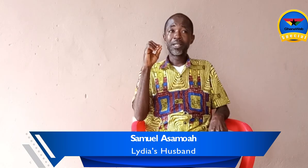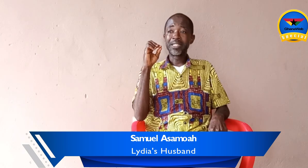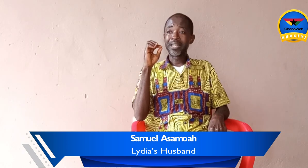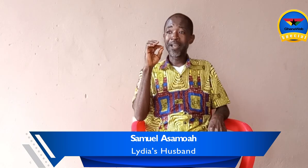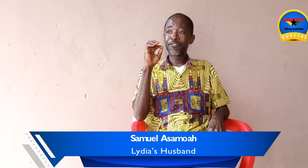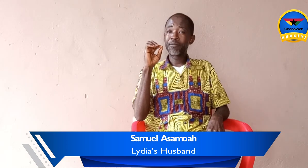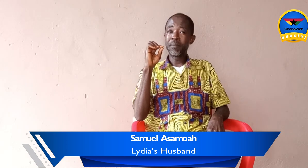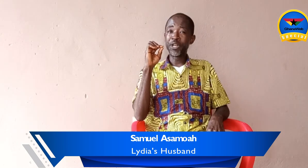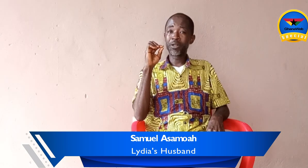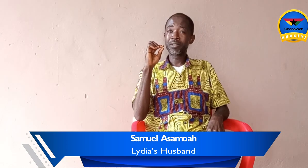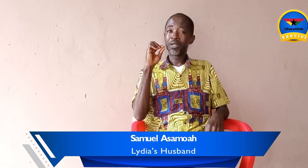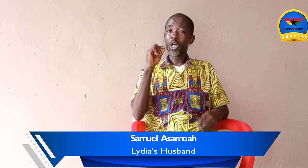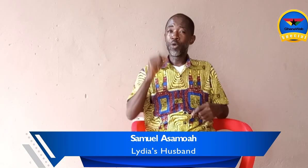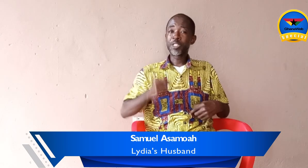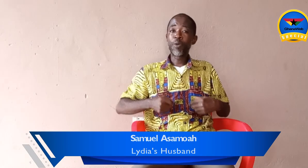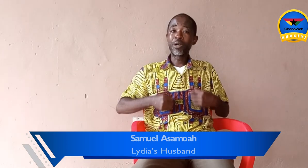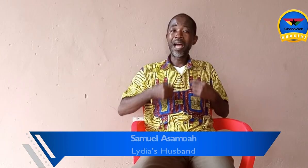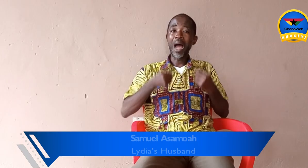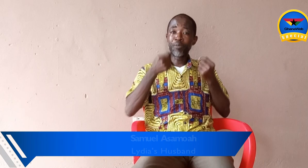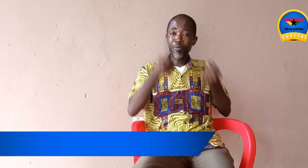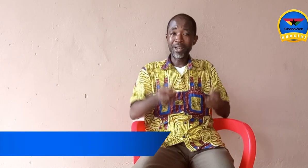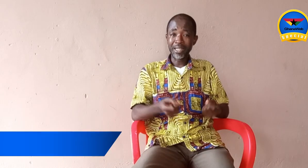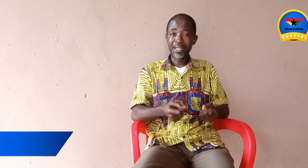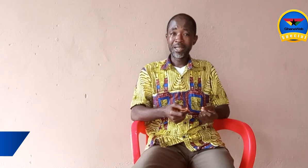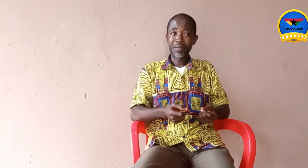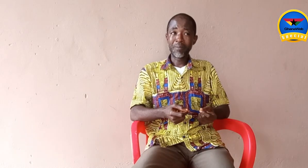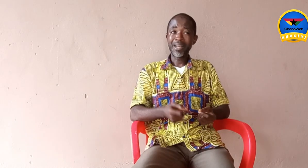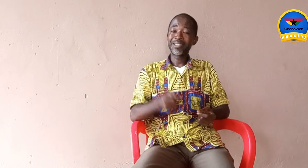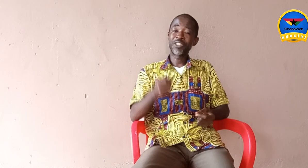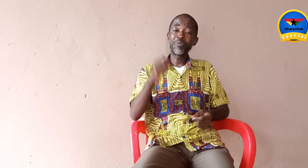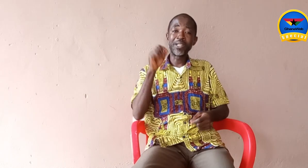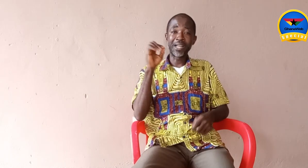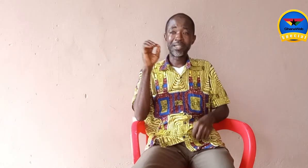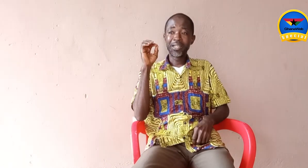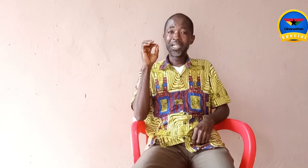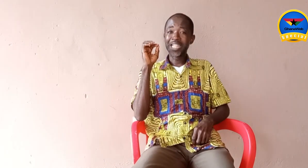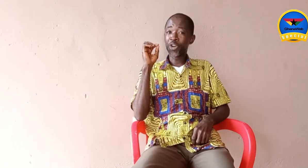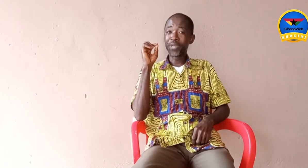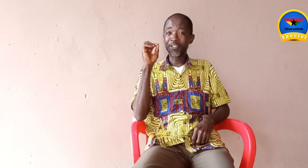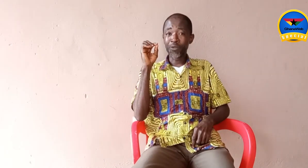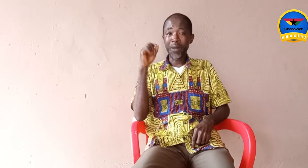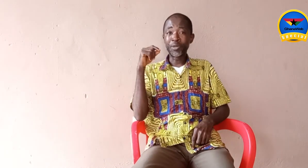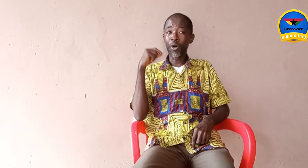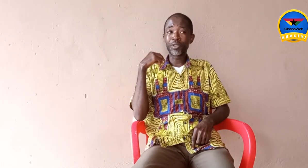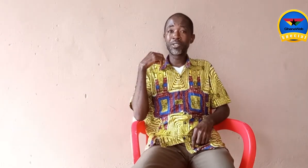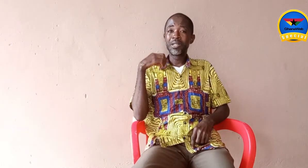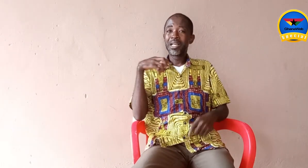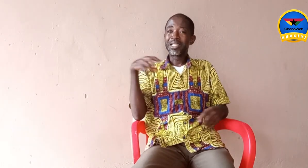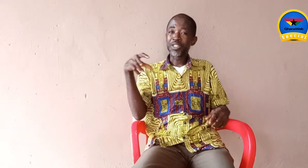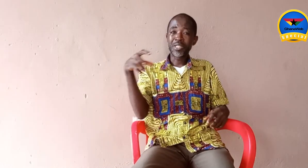deaf may not respond appropriately. But that doesn't mean that they are not behaving well. But because the society